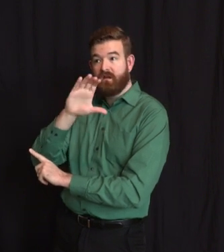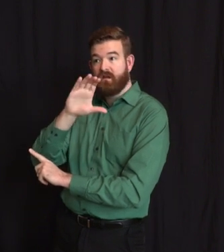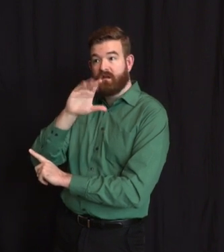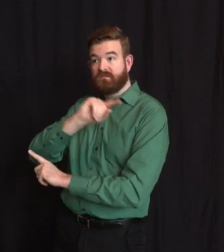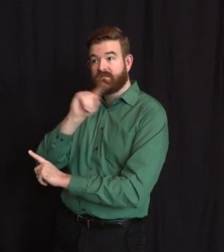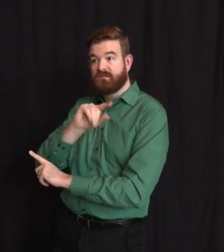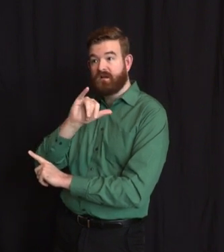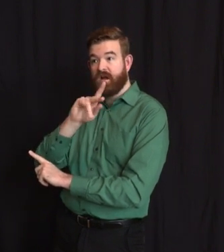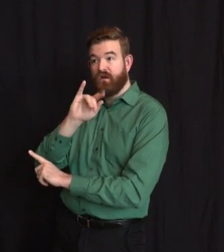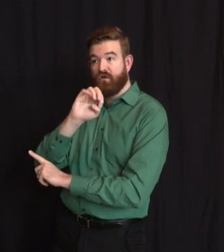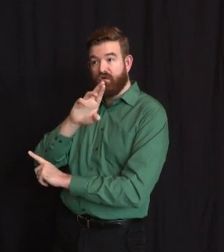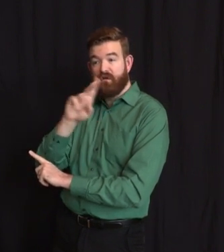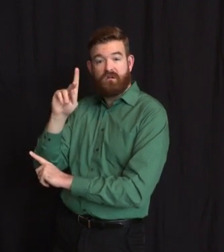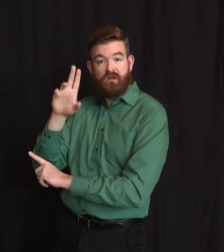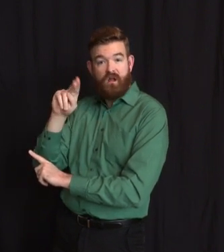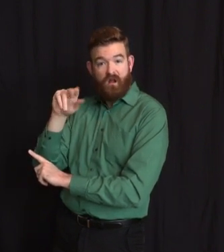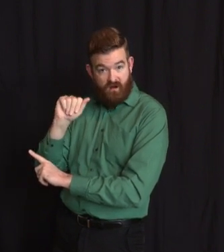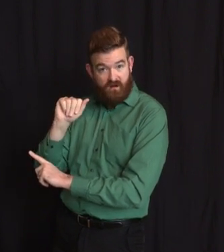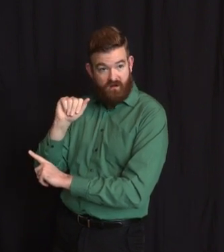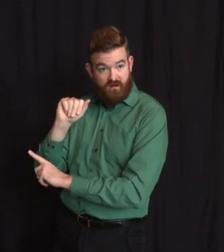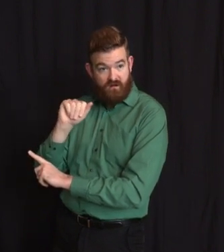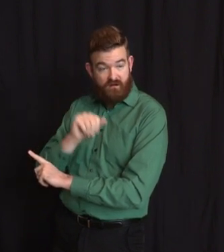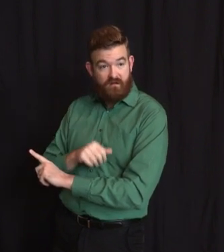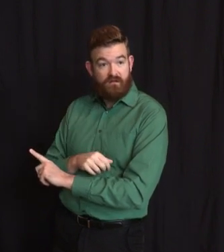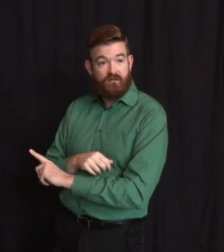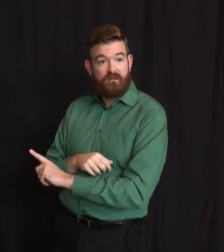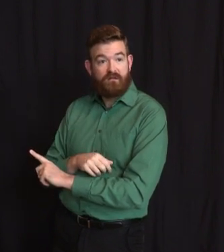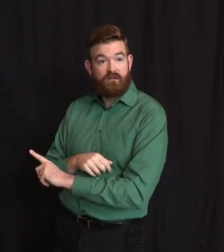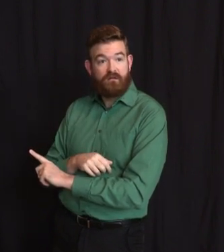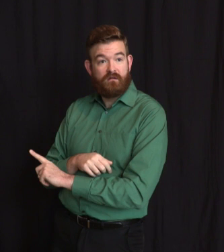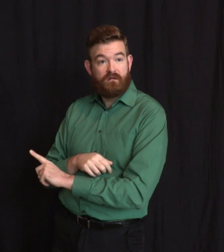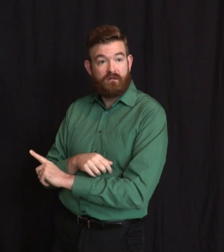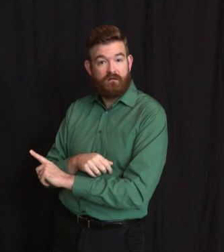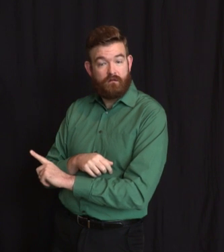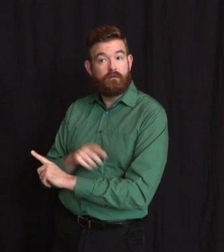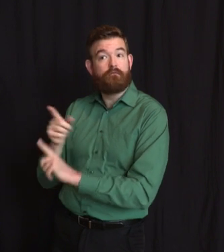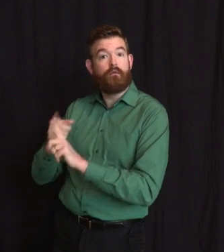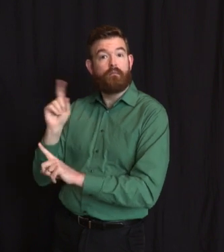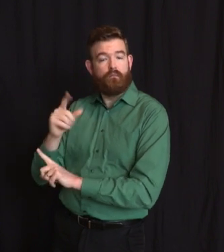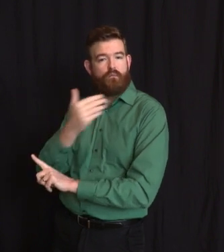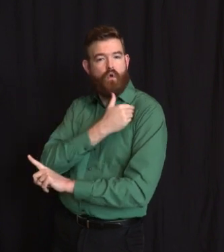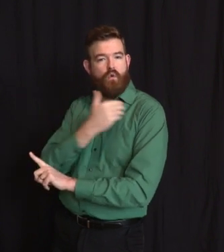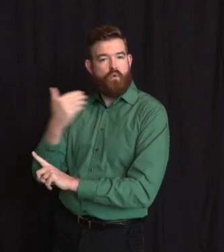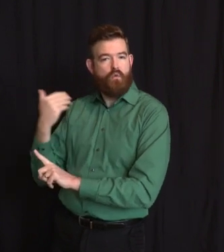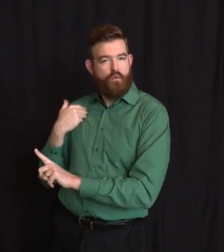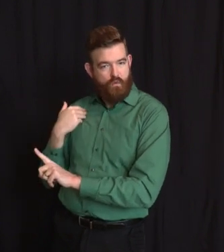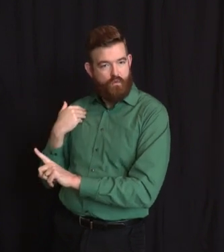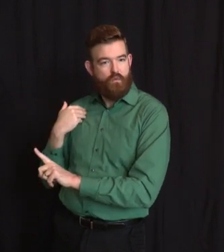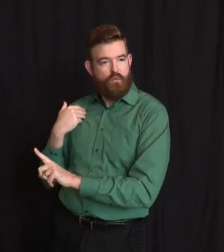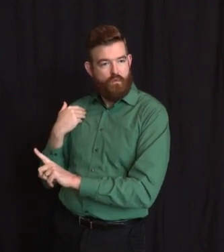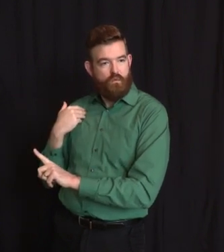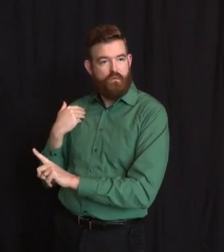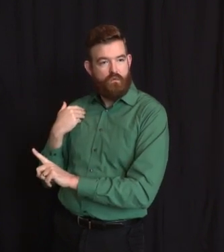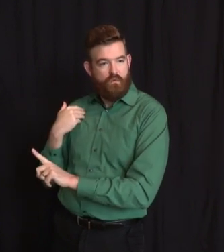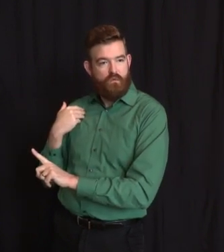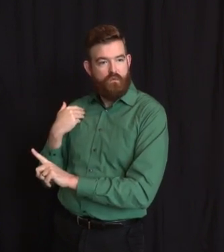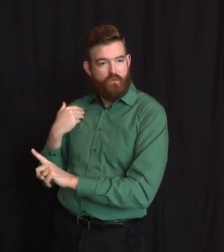1981 from Poland without knowing one word of English. Her story is the